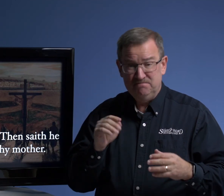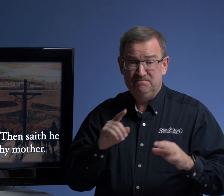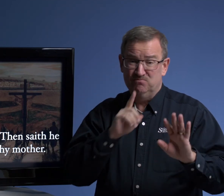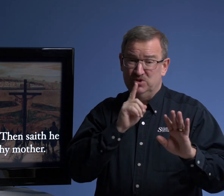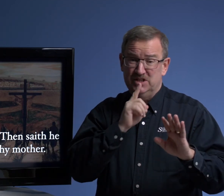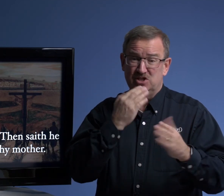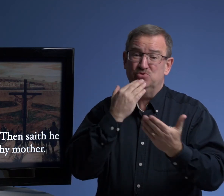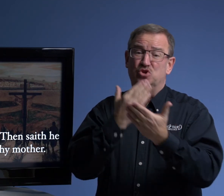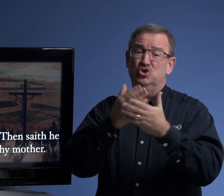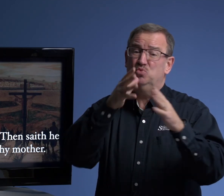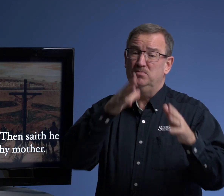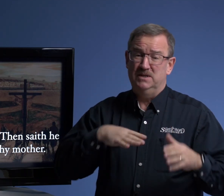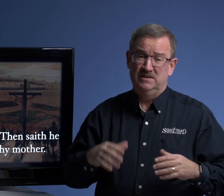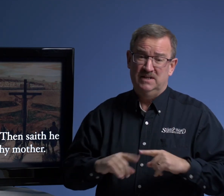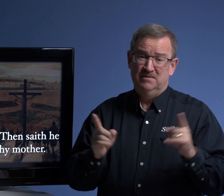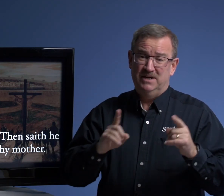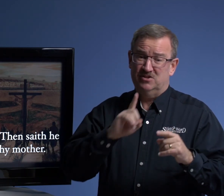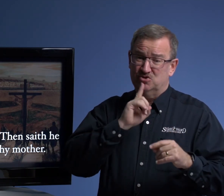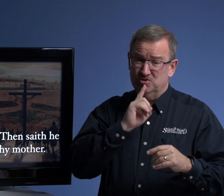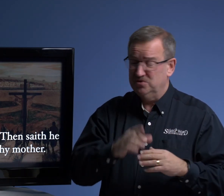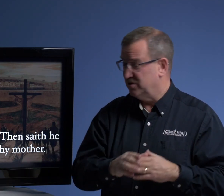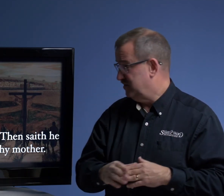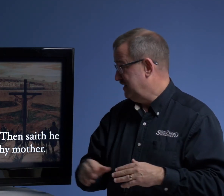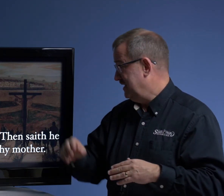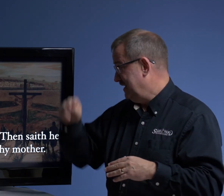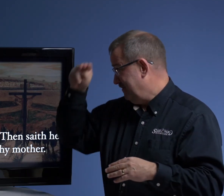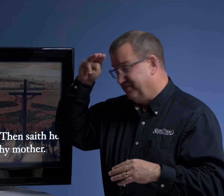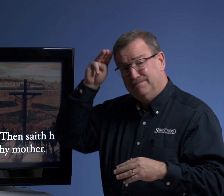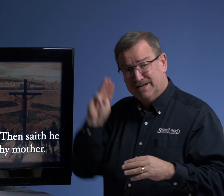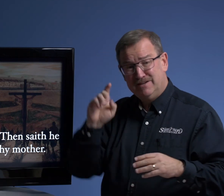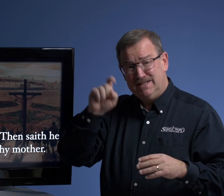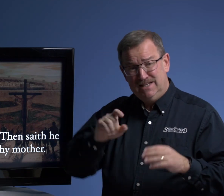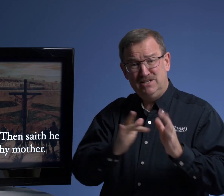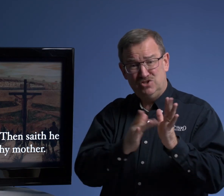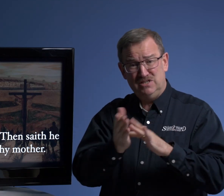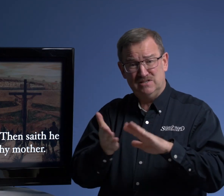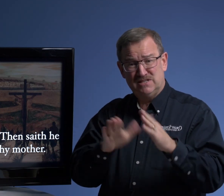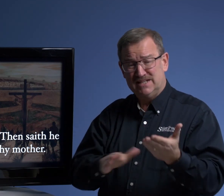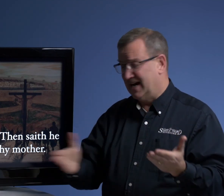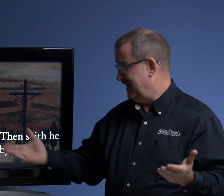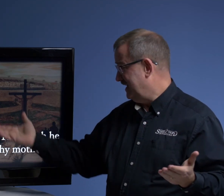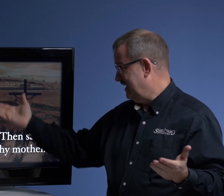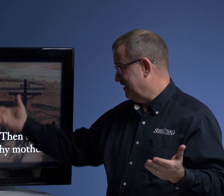really, she was a good woman. But the truth, Mary needed Jesus to die here.